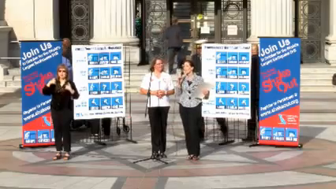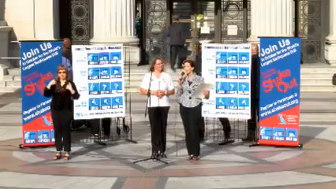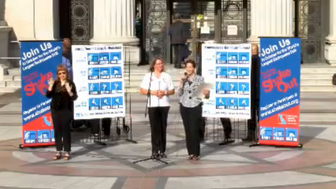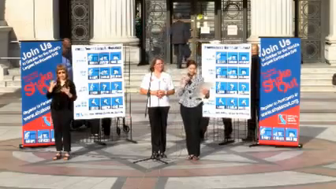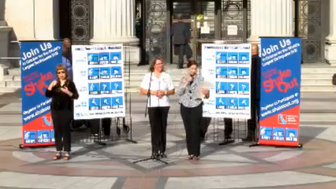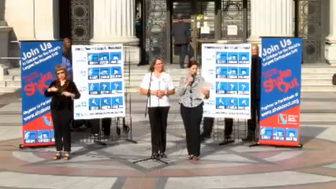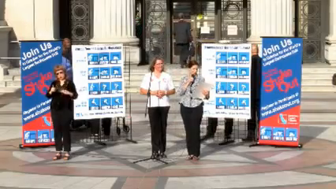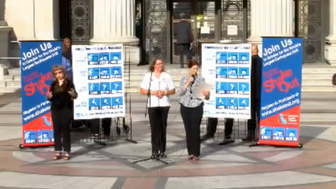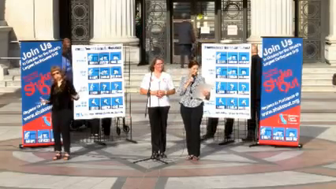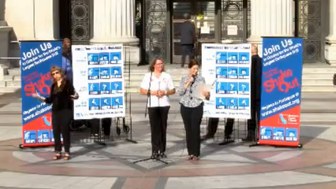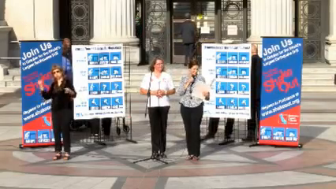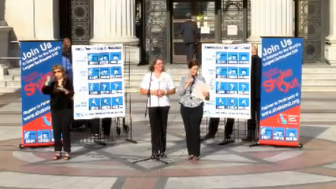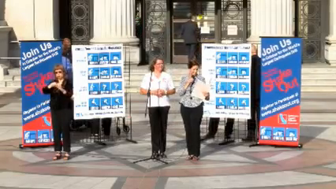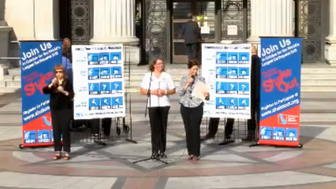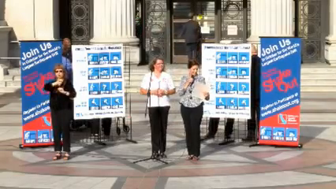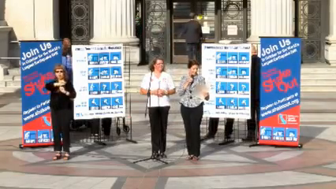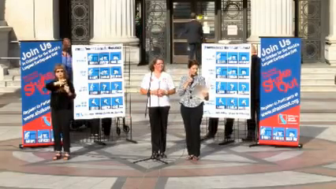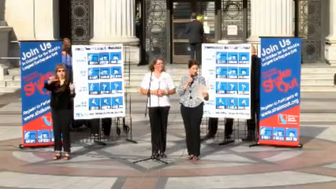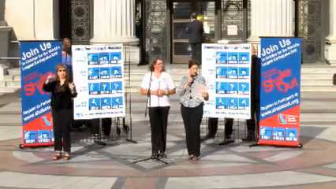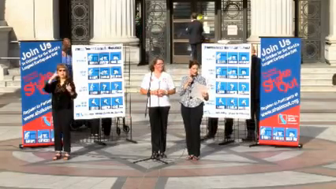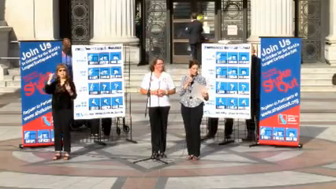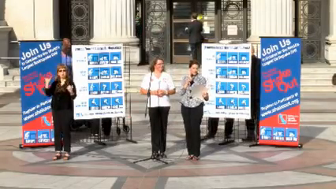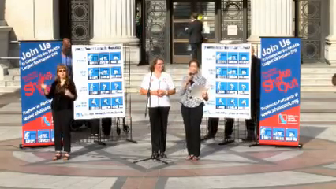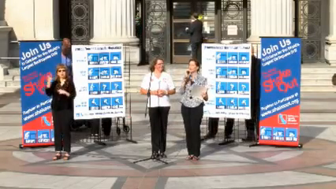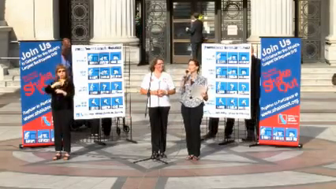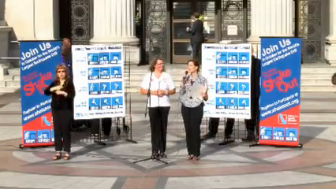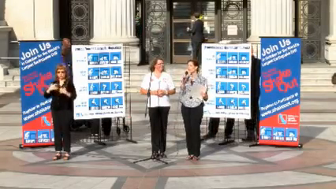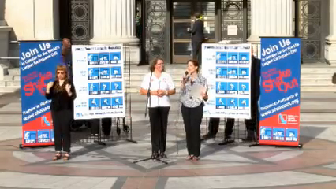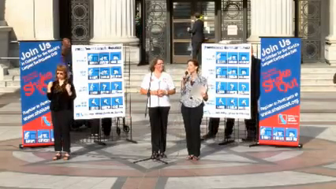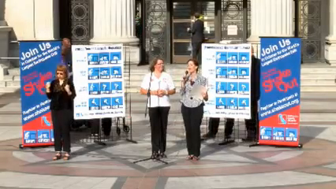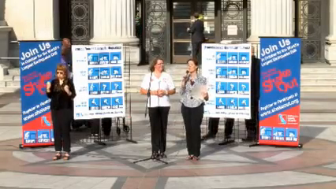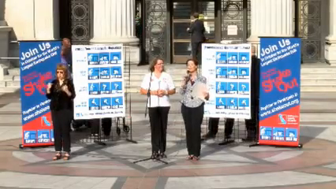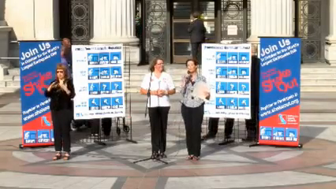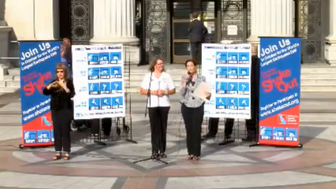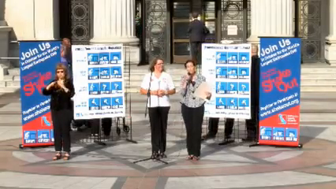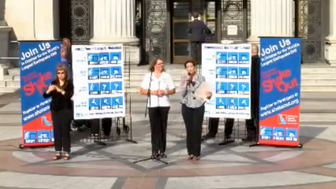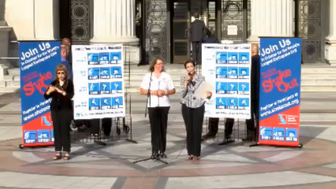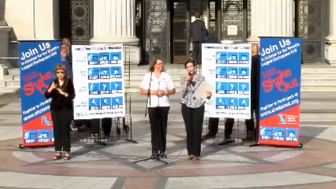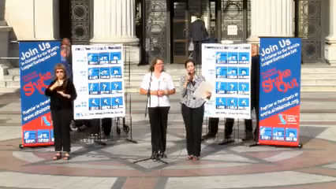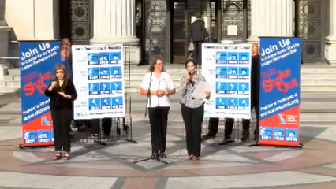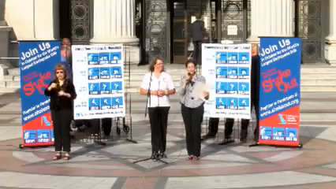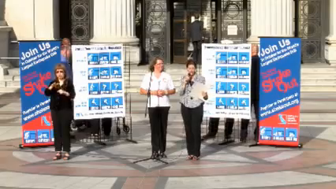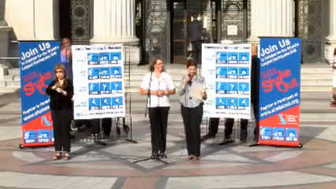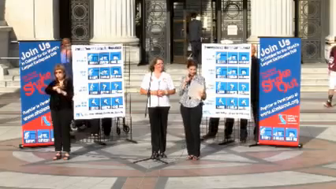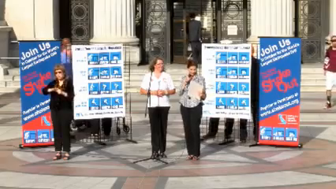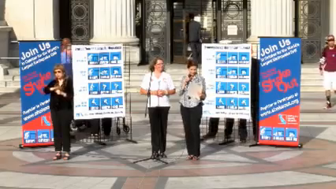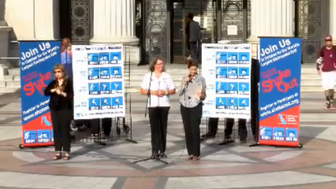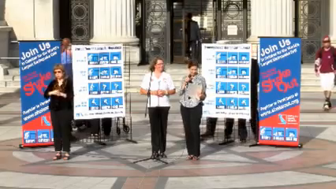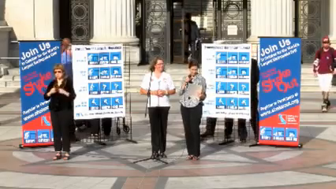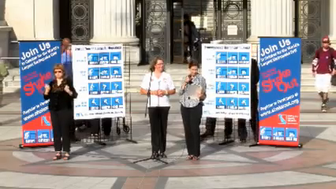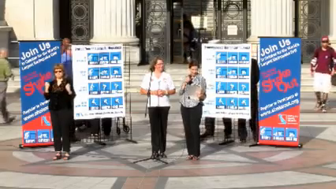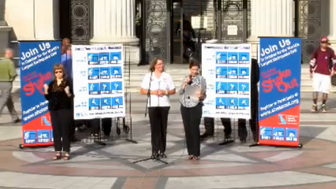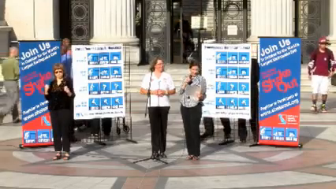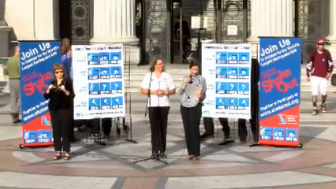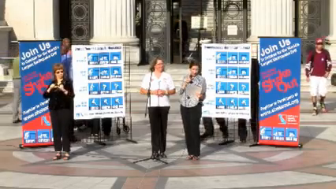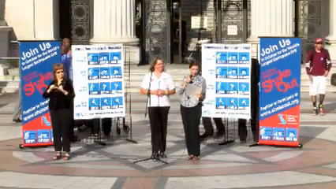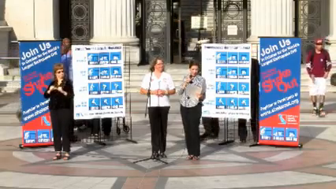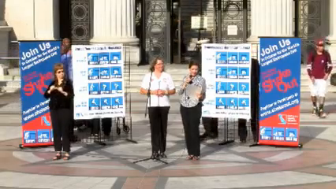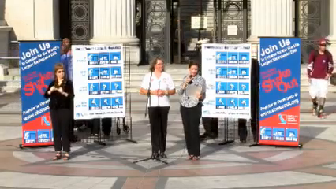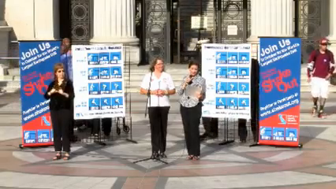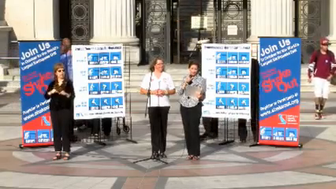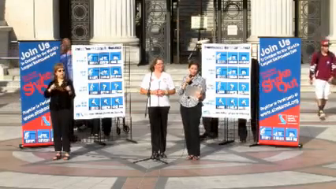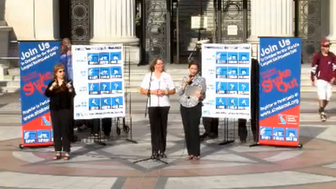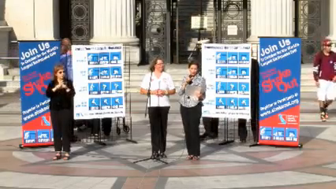all Californians today in strengthening community and regional resilience. And